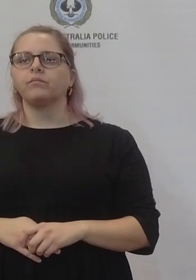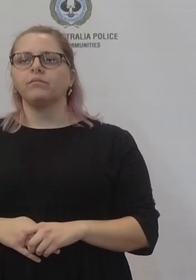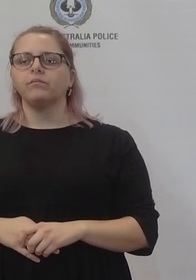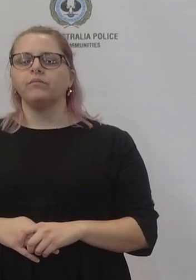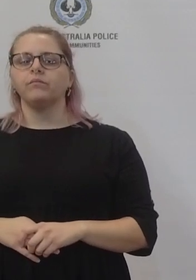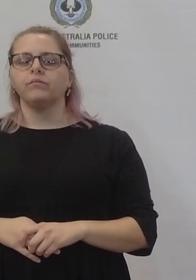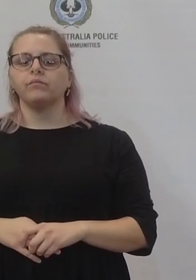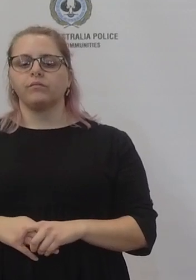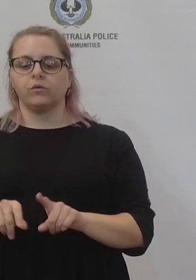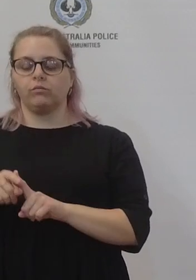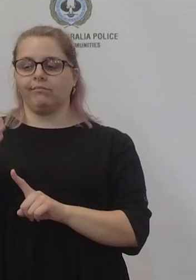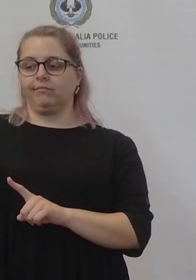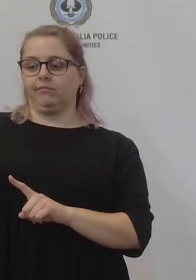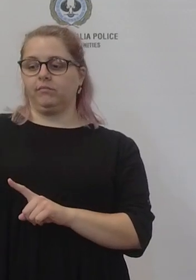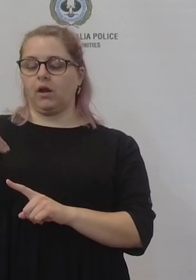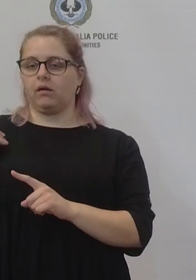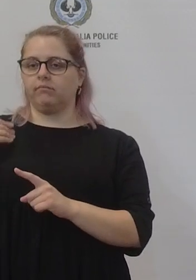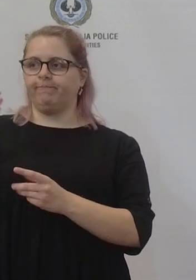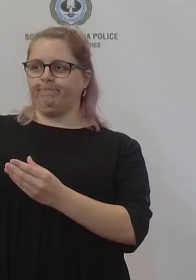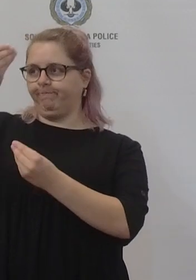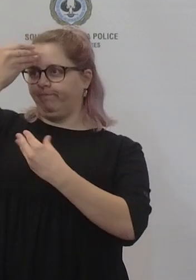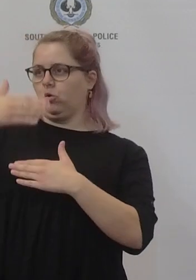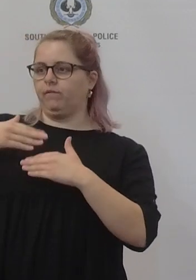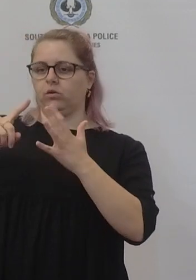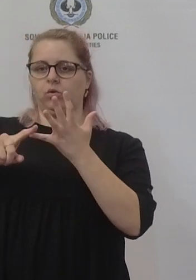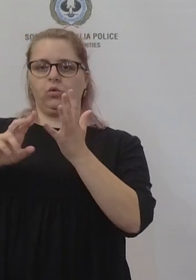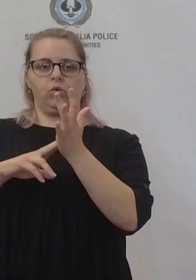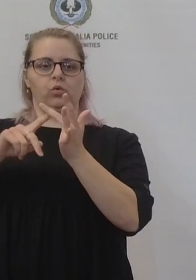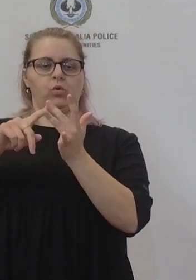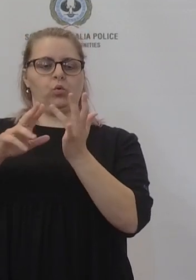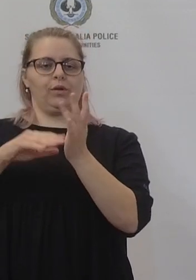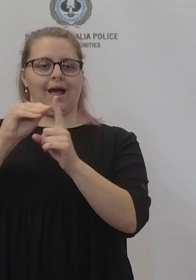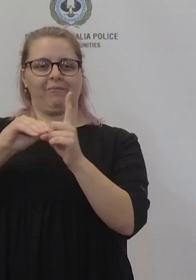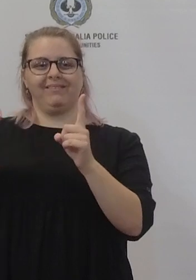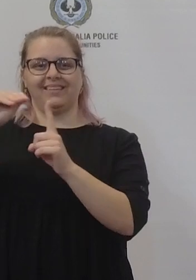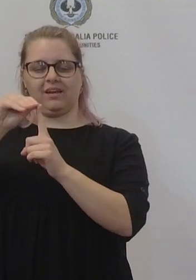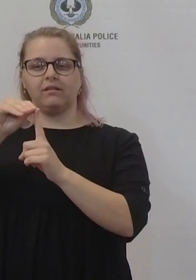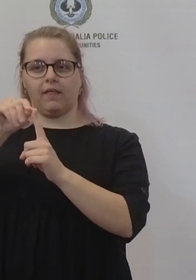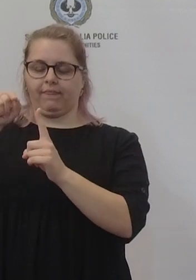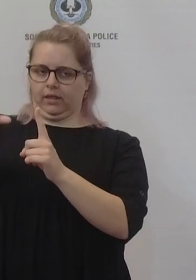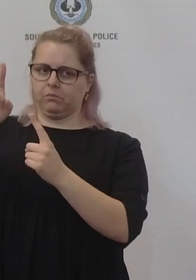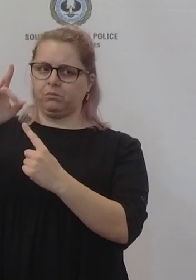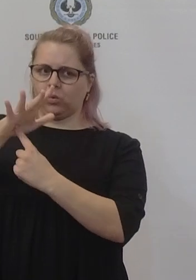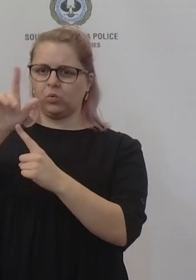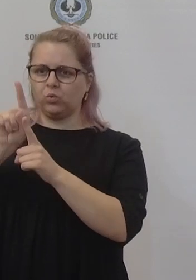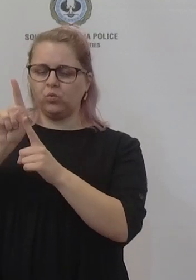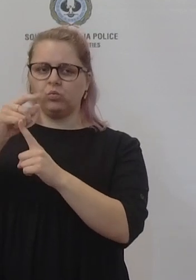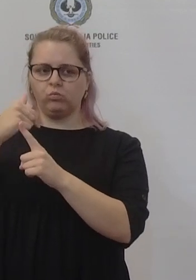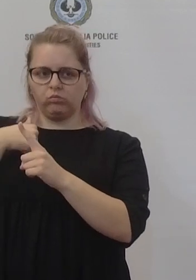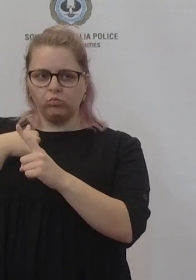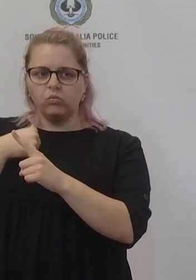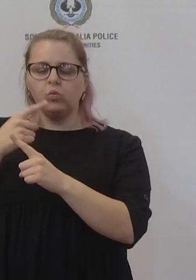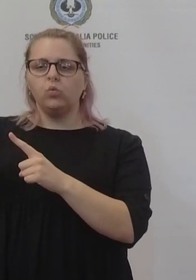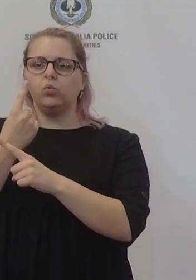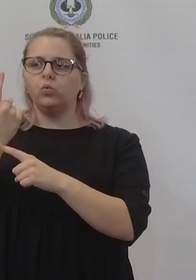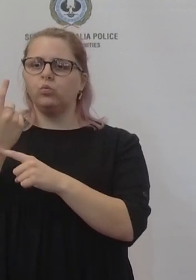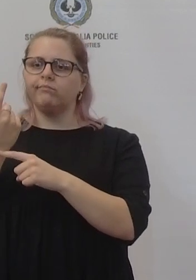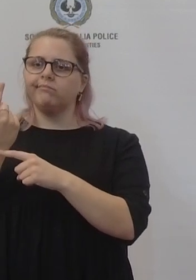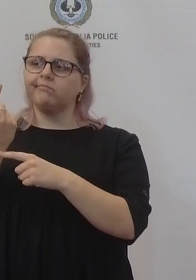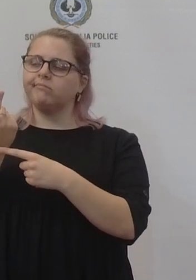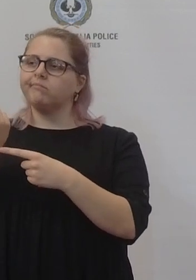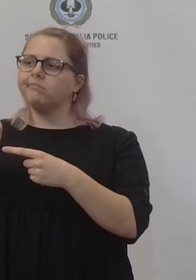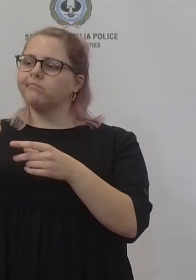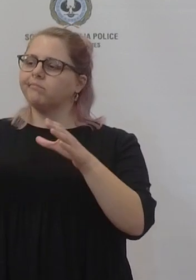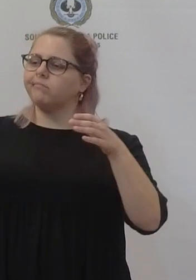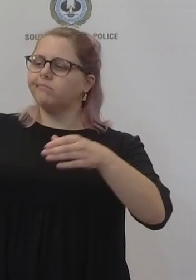an update with unions yesterday it's very important to be involving um those important uh bodies that represent our